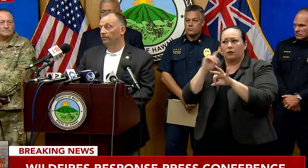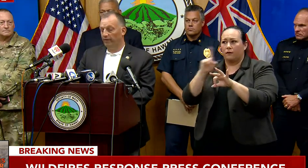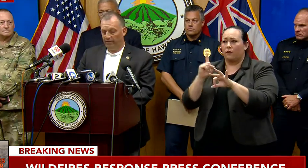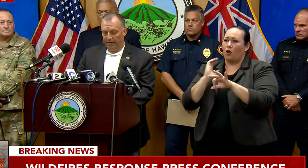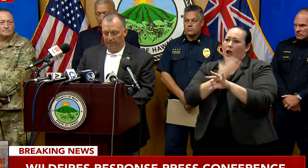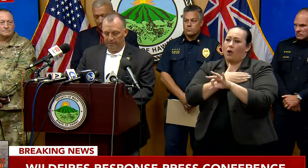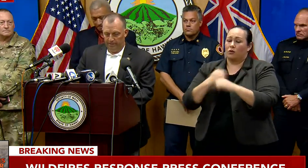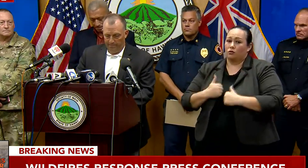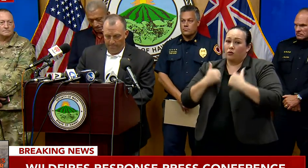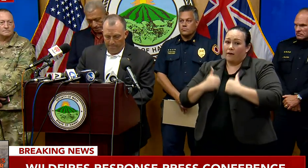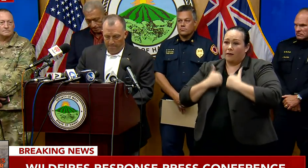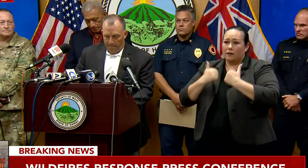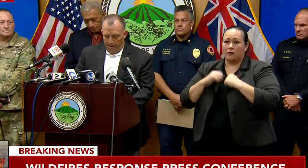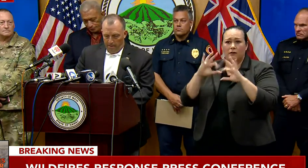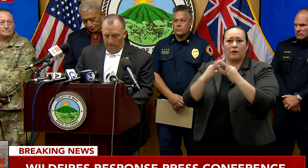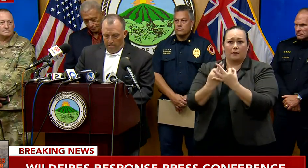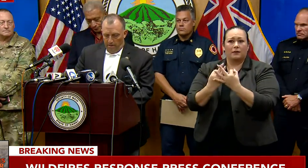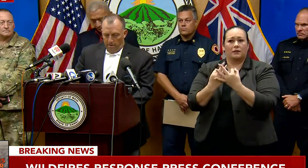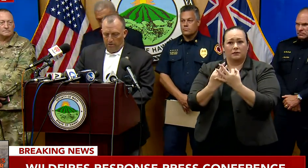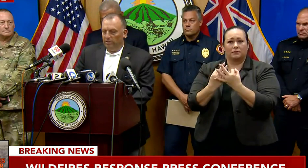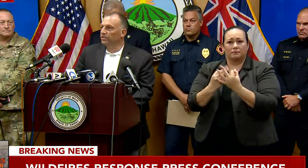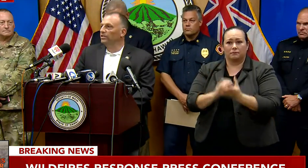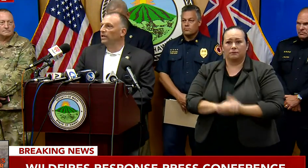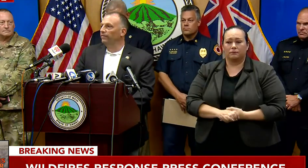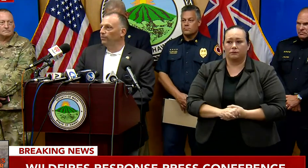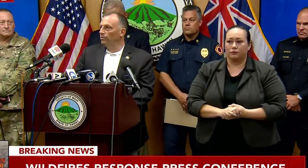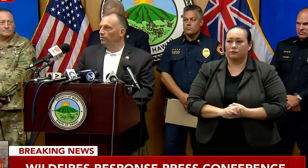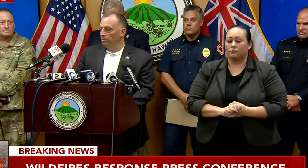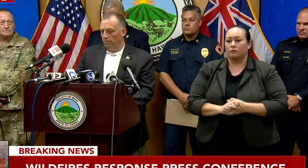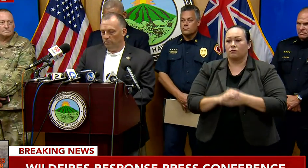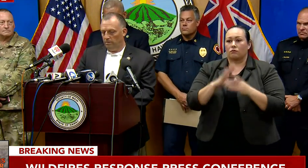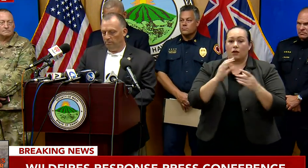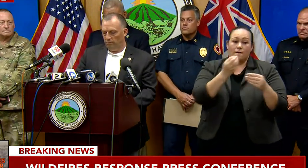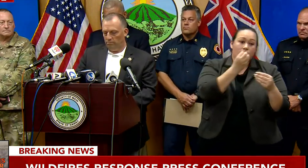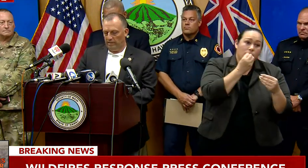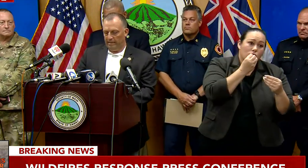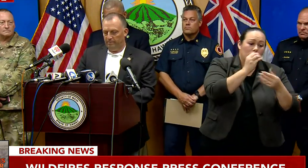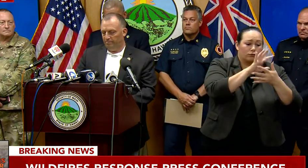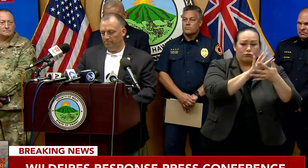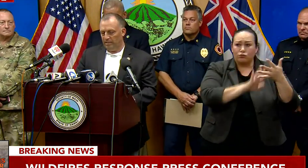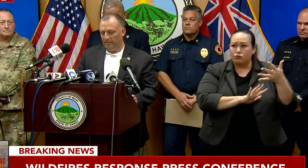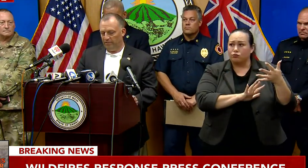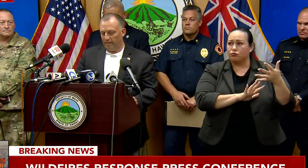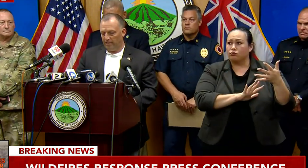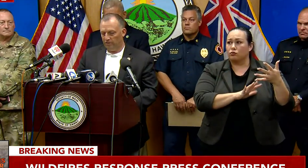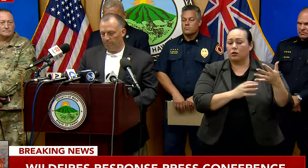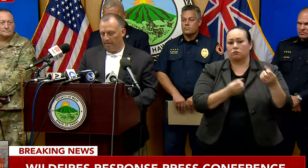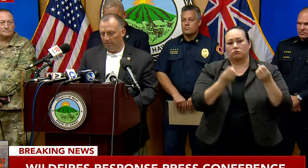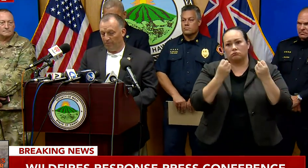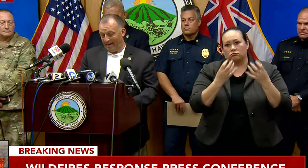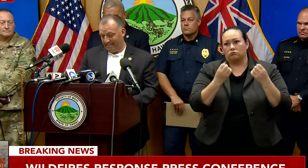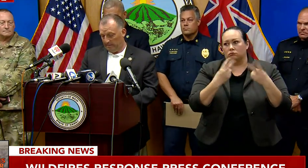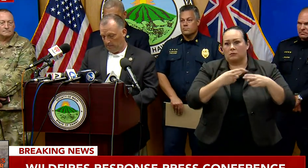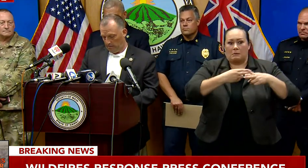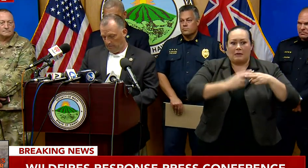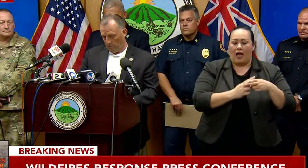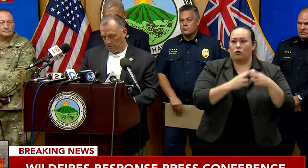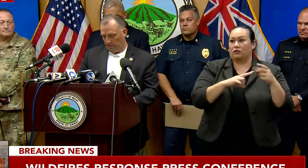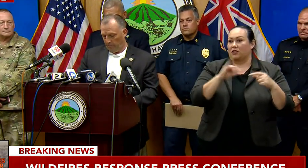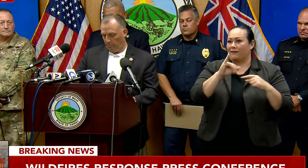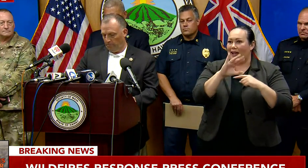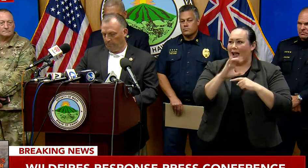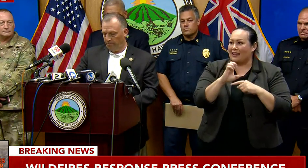surviving families. So in addition to that, food and tens of thousands of pounds of ice,